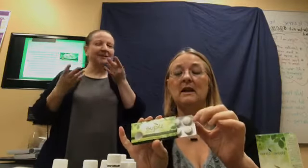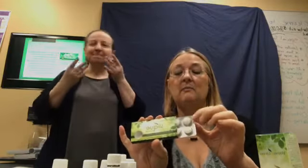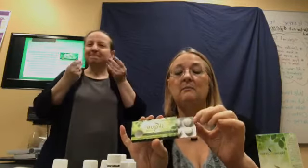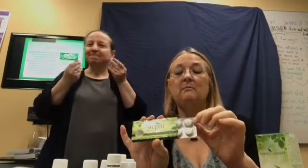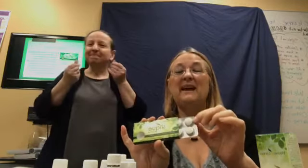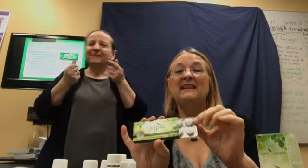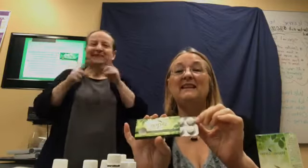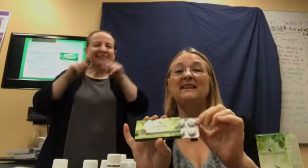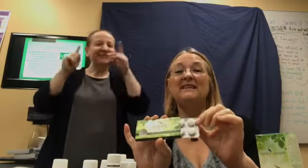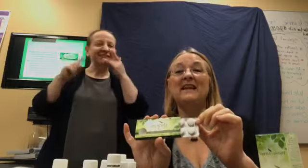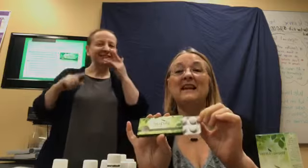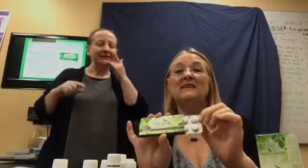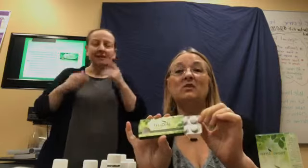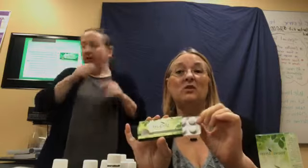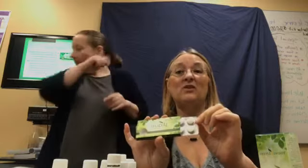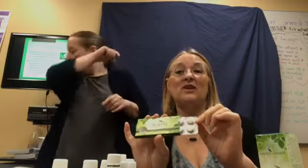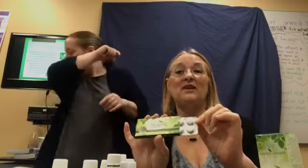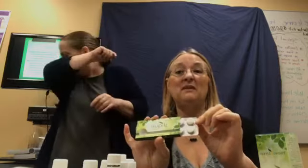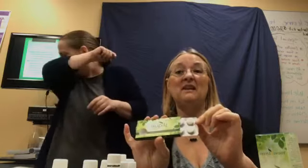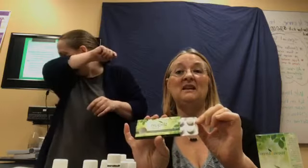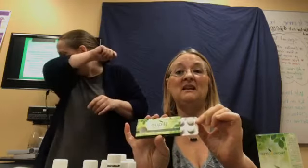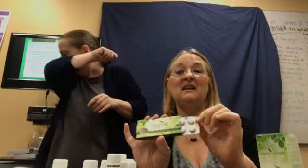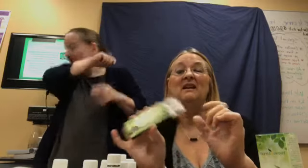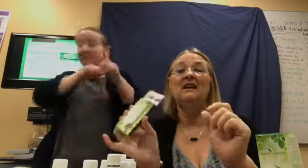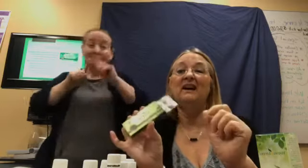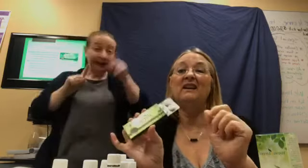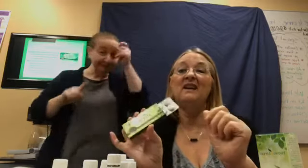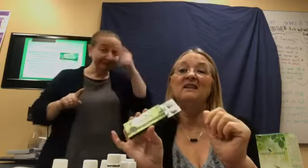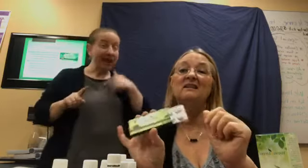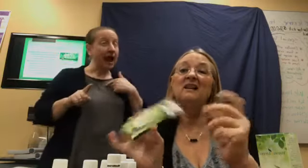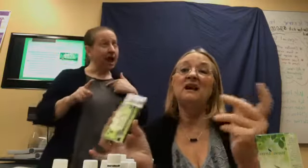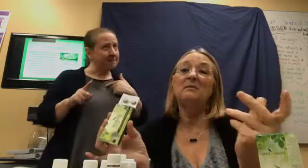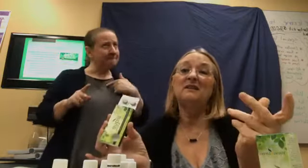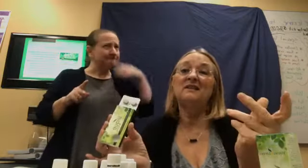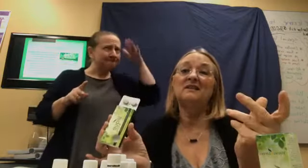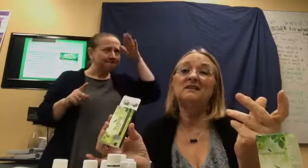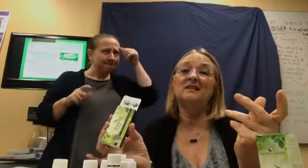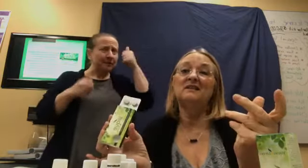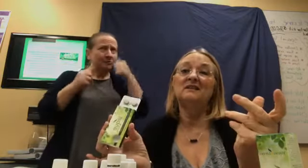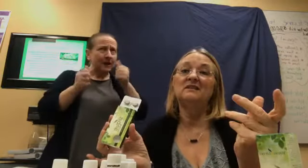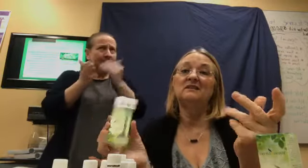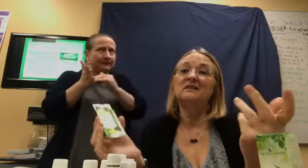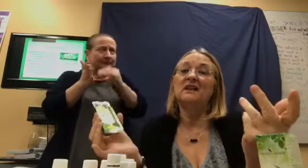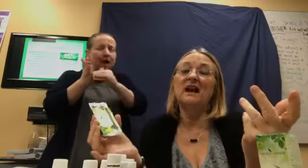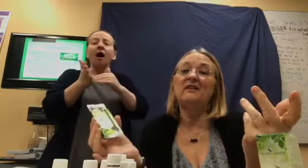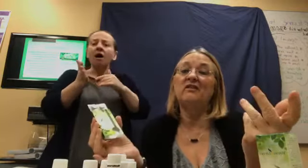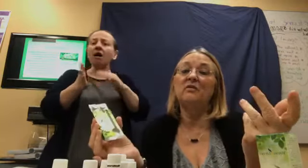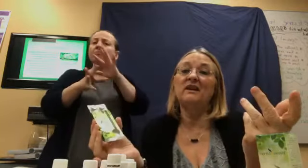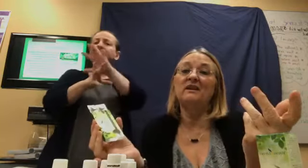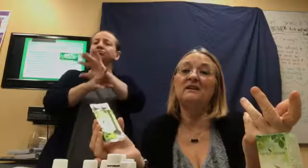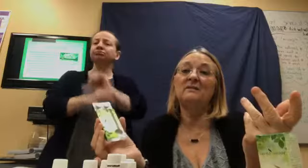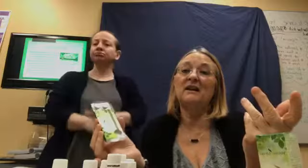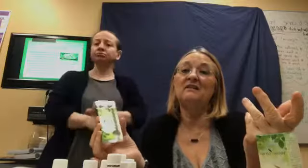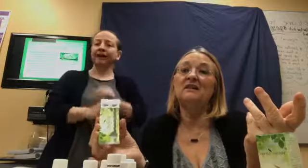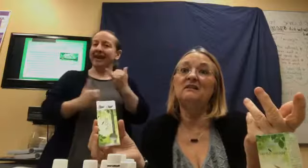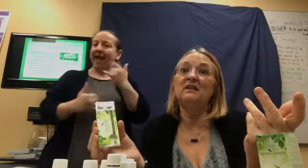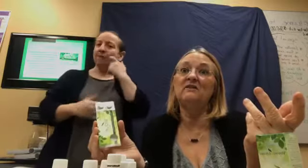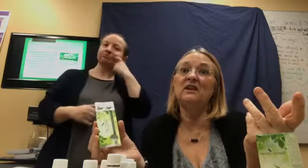But, this has grown on me. Again, I'm addicted. I don't know what it is about Young Living,